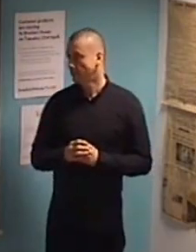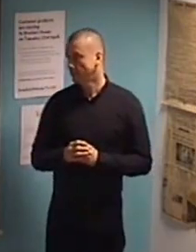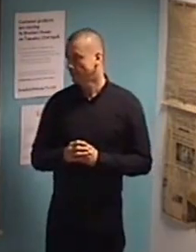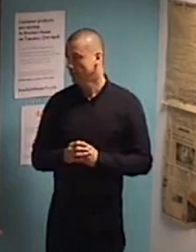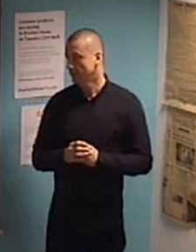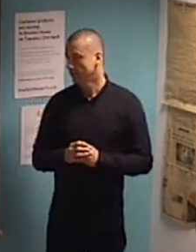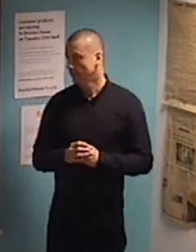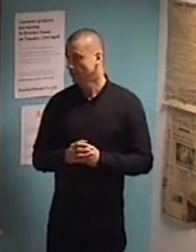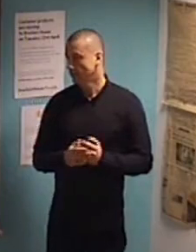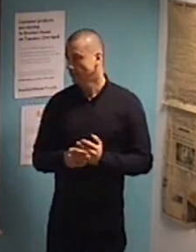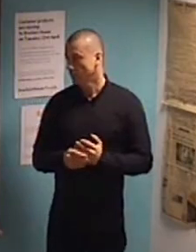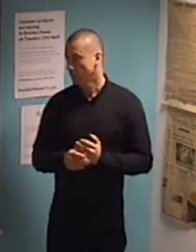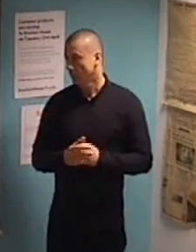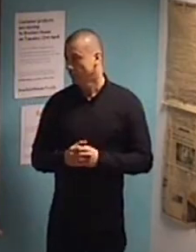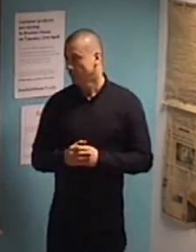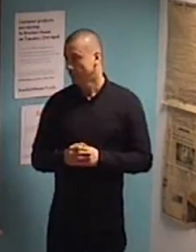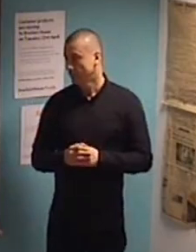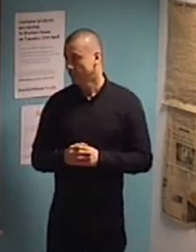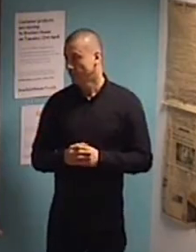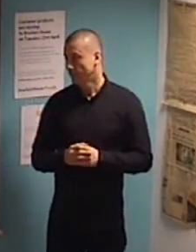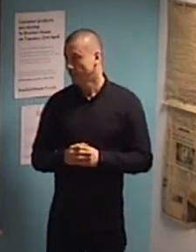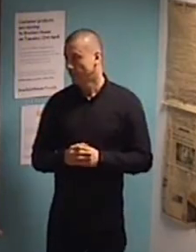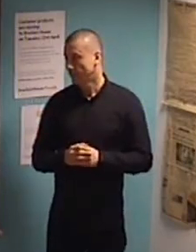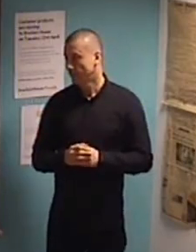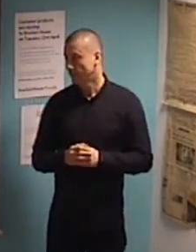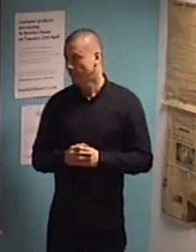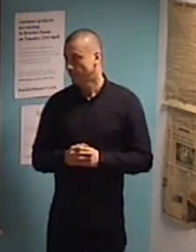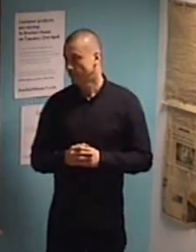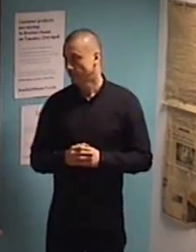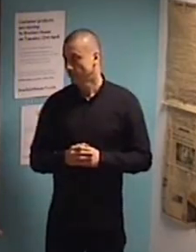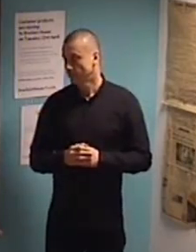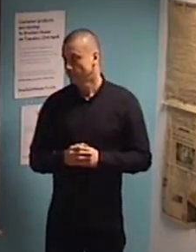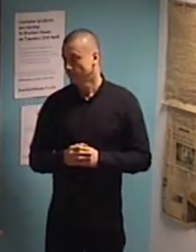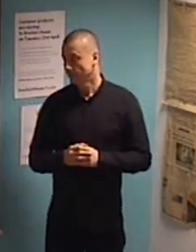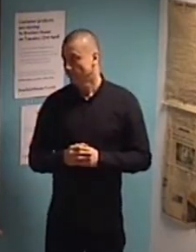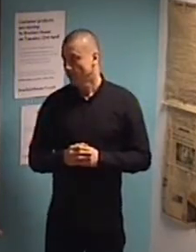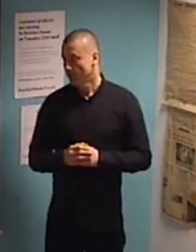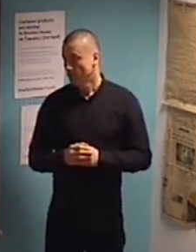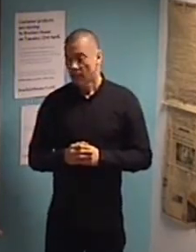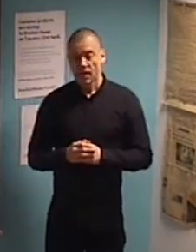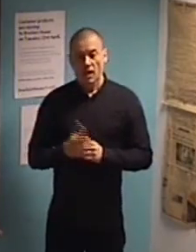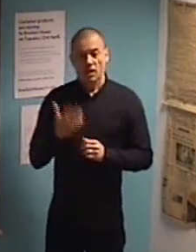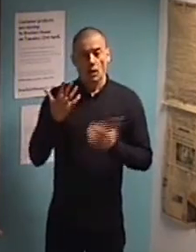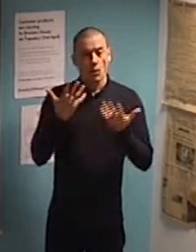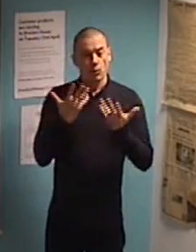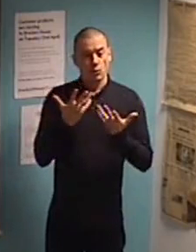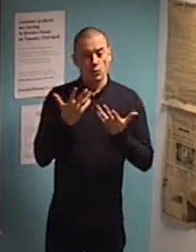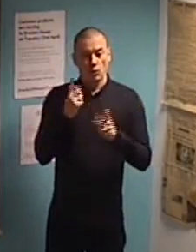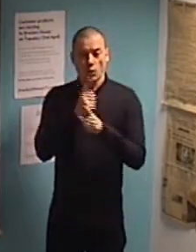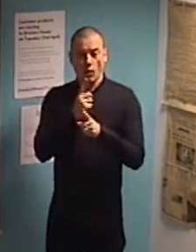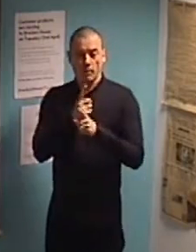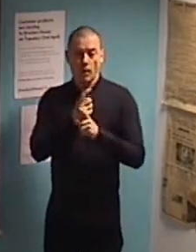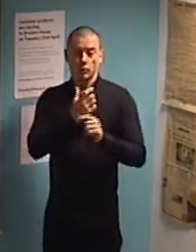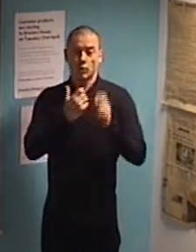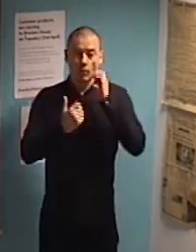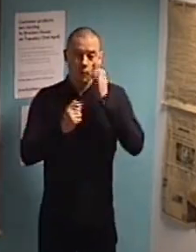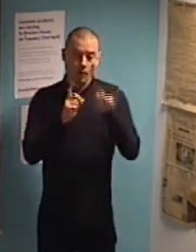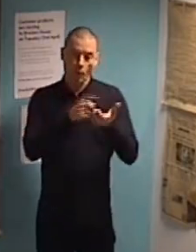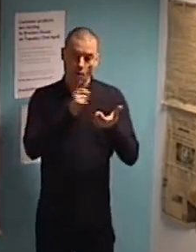So, I'm going to discuss, for example, from mobile and, until now, like, the AI. So, what actually